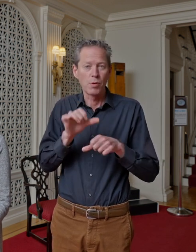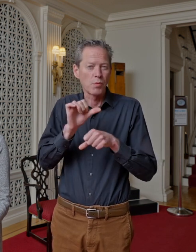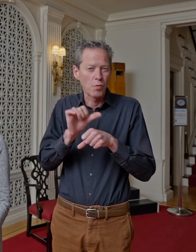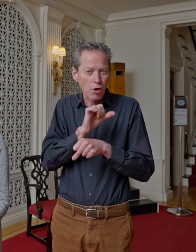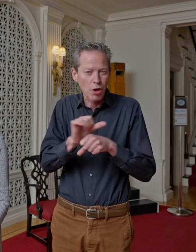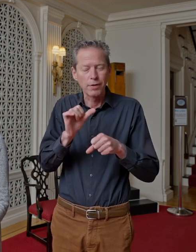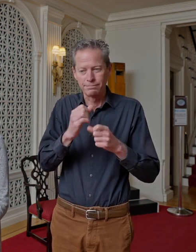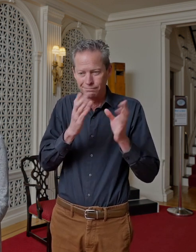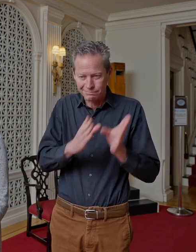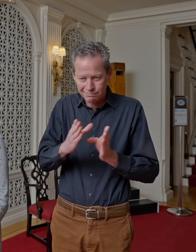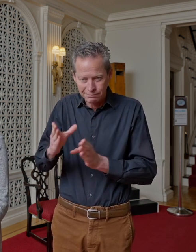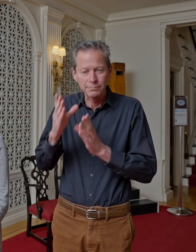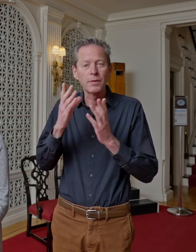get all of these pipes playable again.